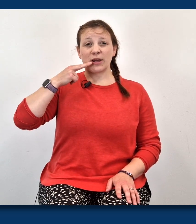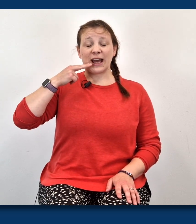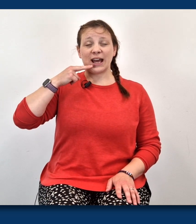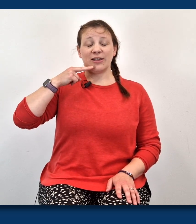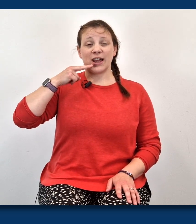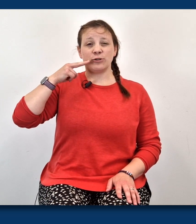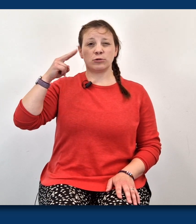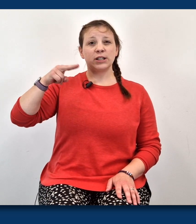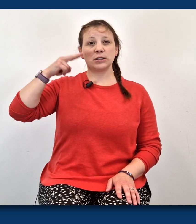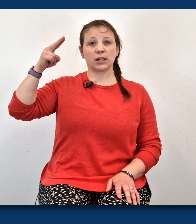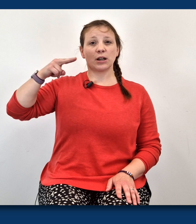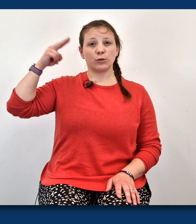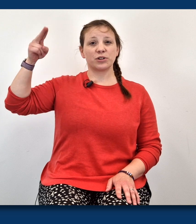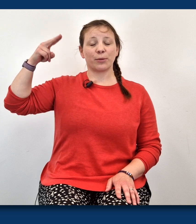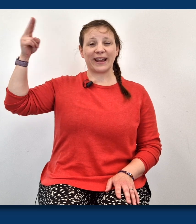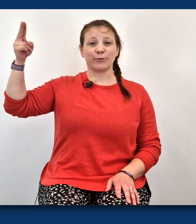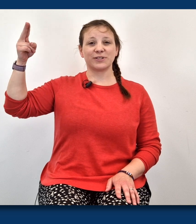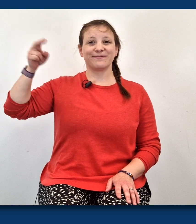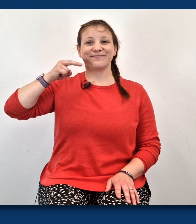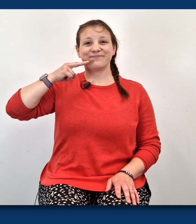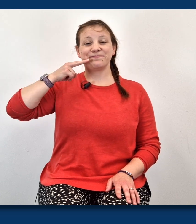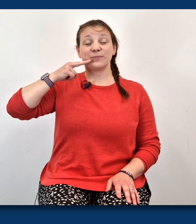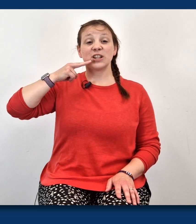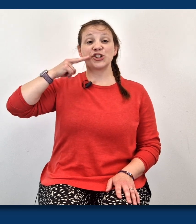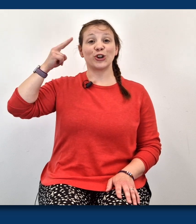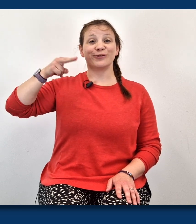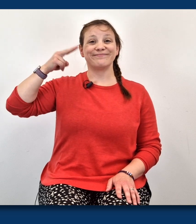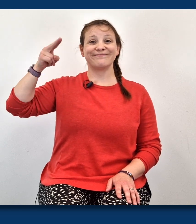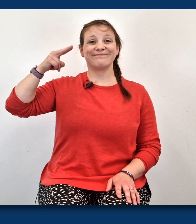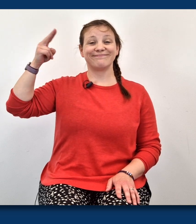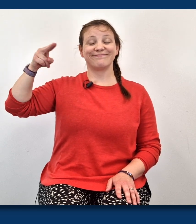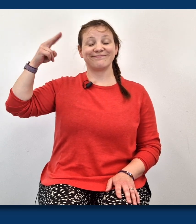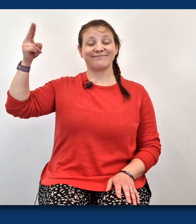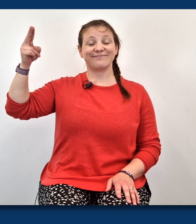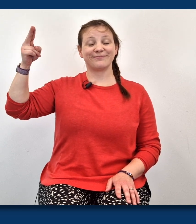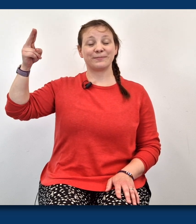point to our mouth and then draw little circles coming out. Song.